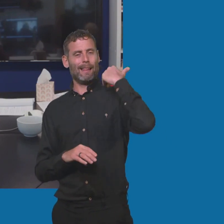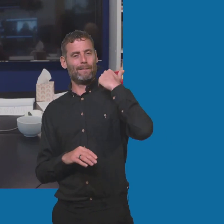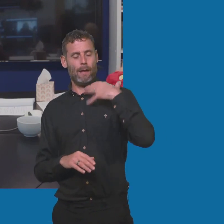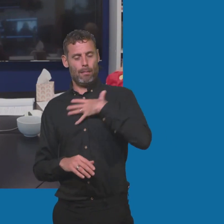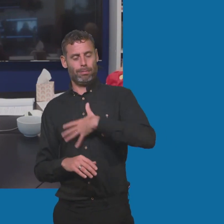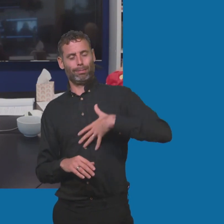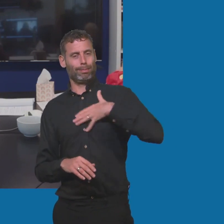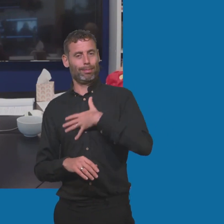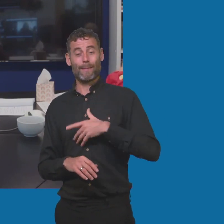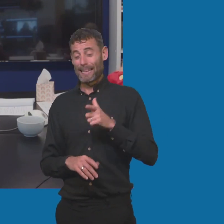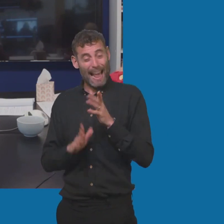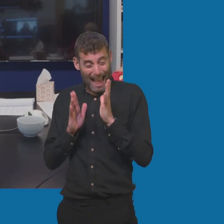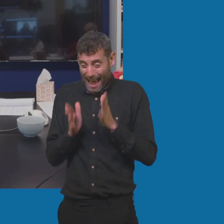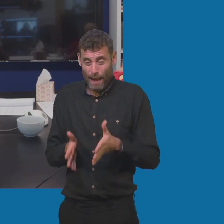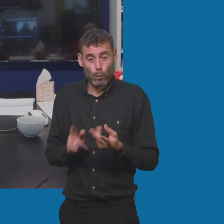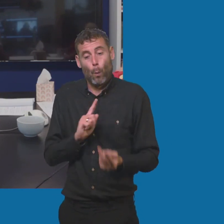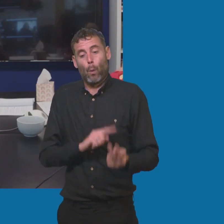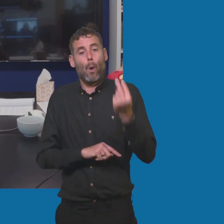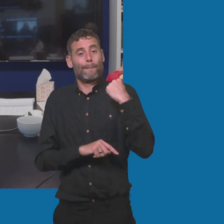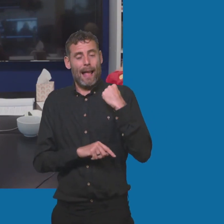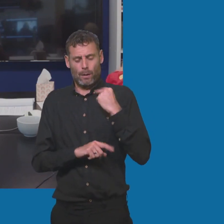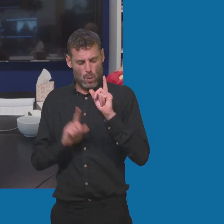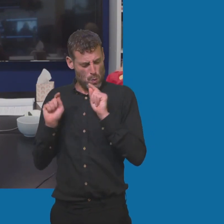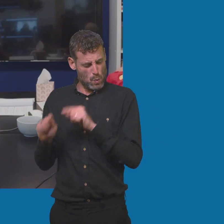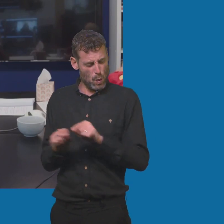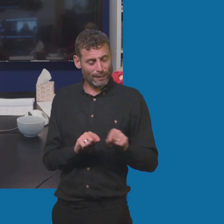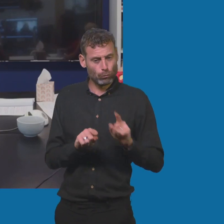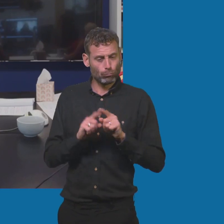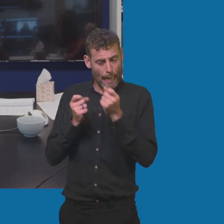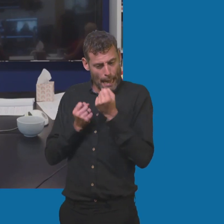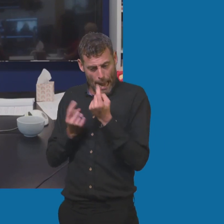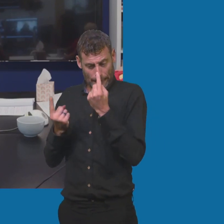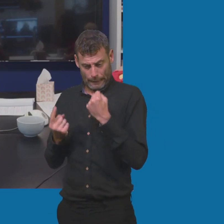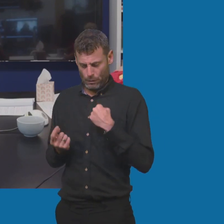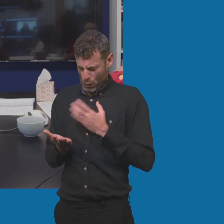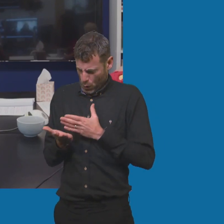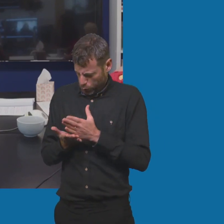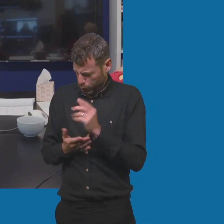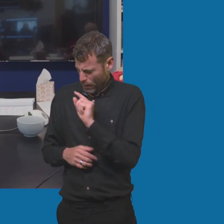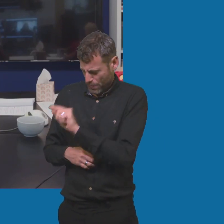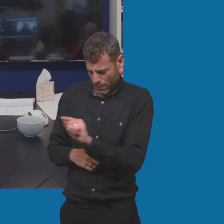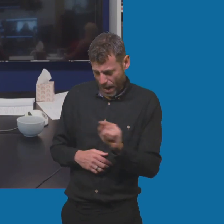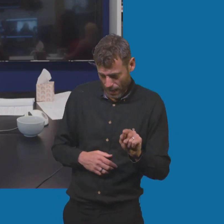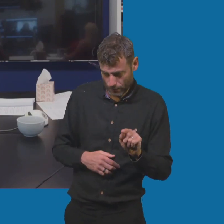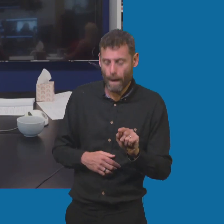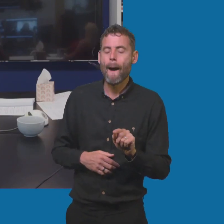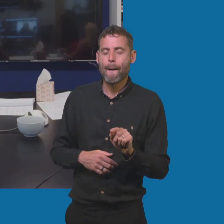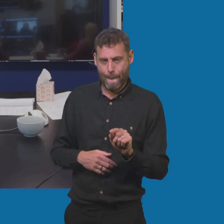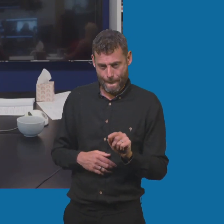to speak about these things because that's what I've gone through. That's me. Just because I have to unpack all of these things